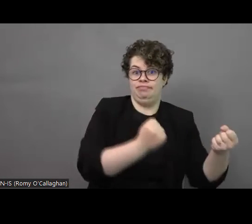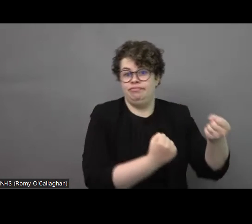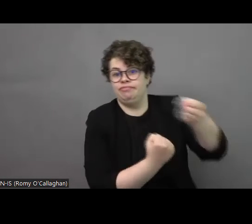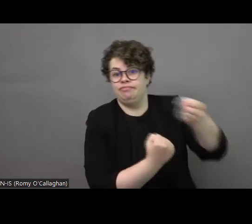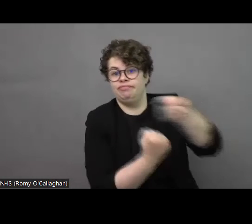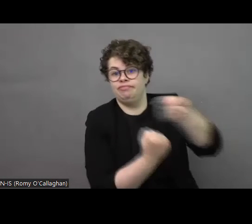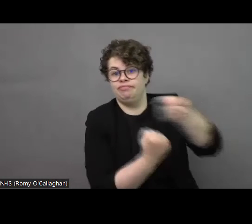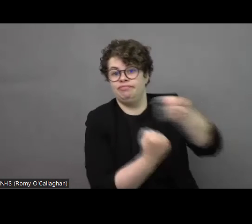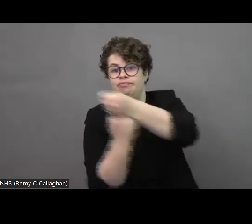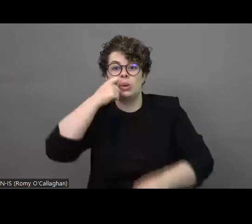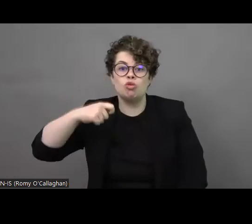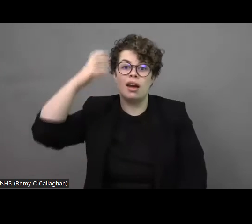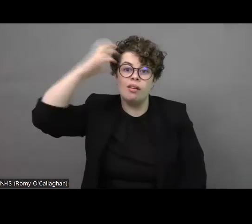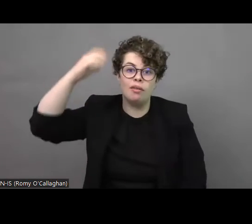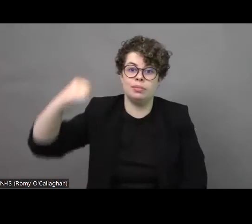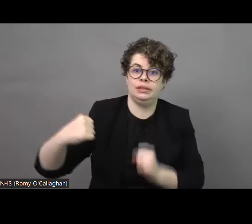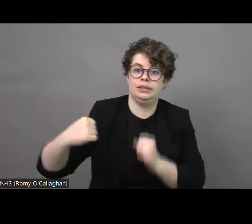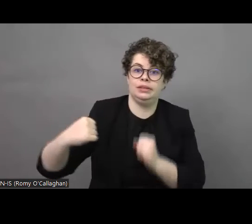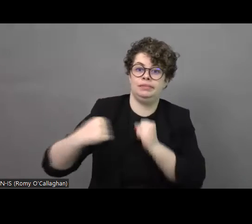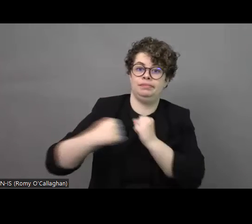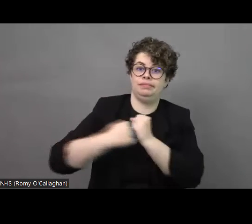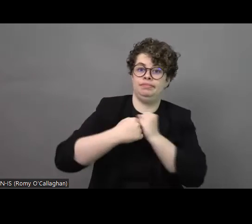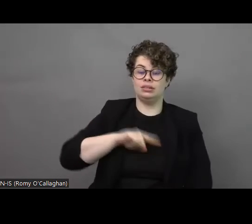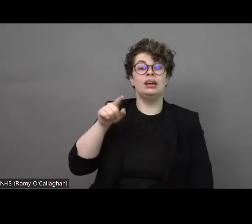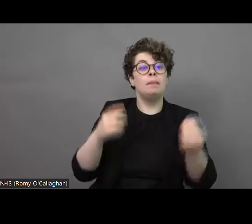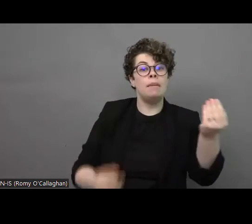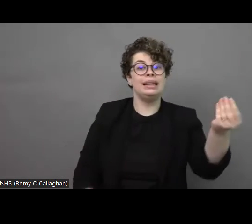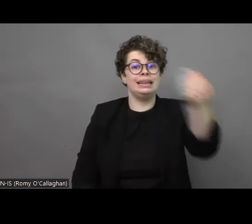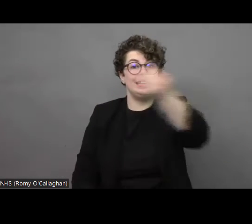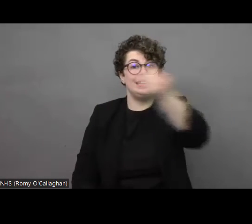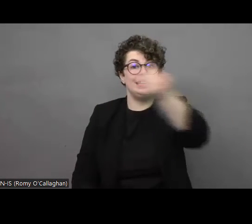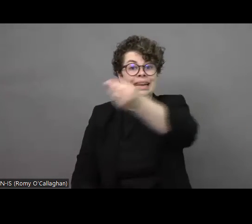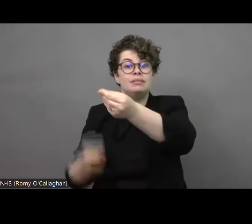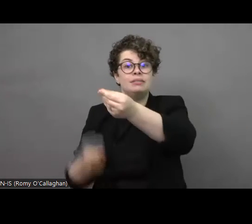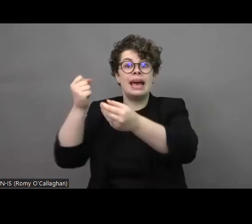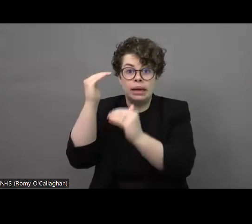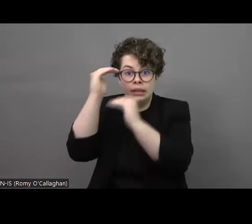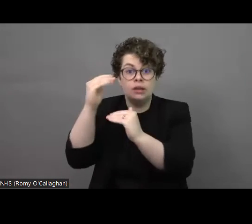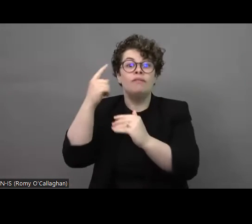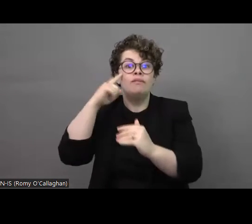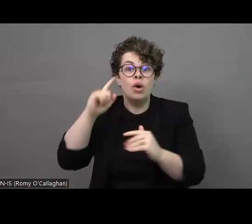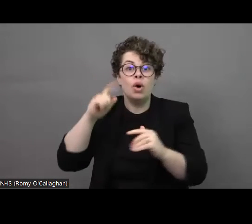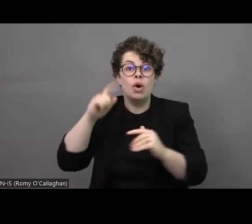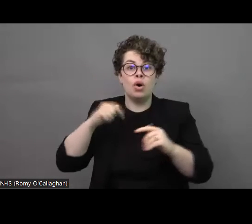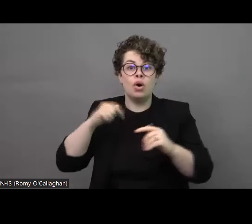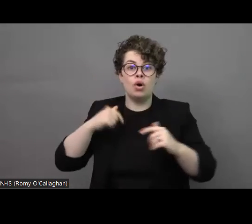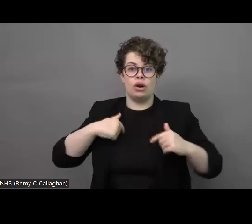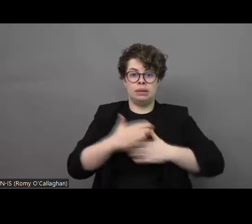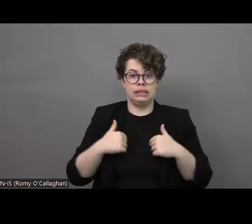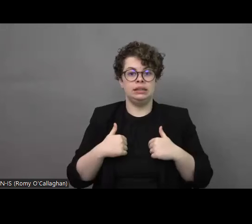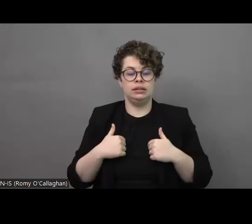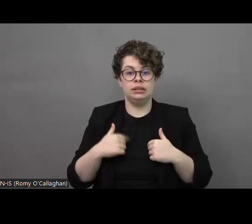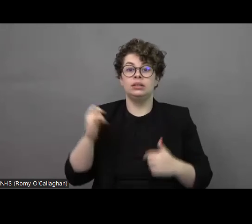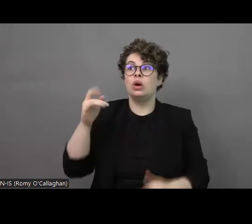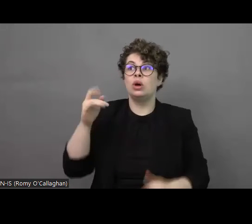government they should have specific funds they should have earmarked funds for persons with disabilities so if the